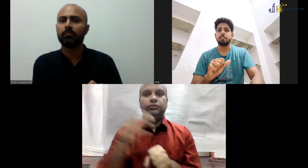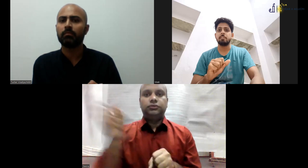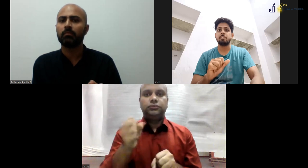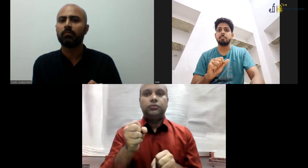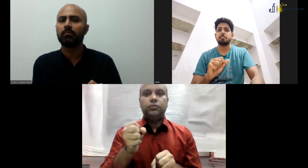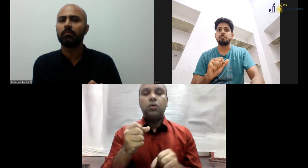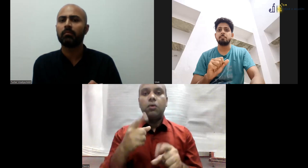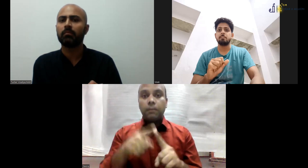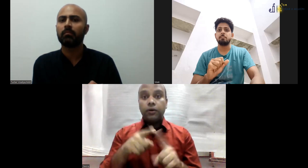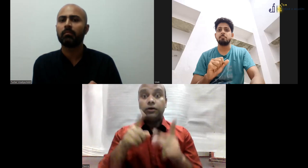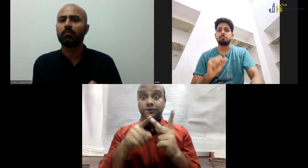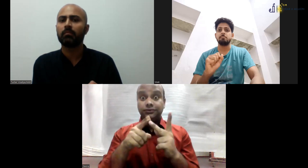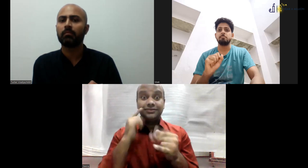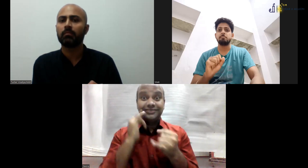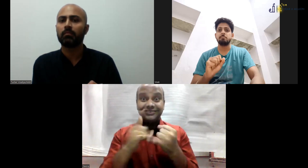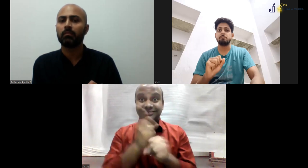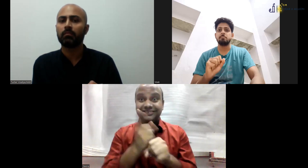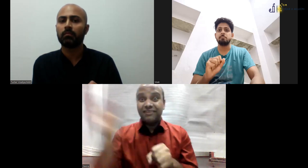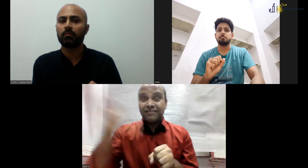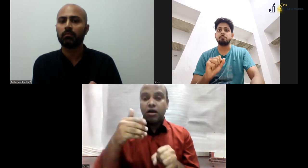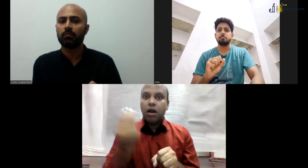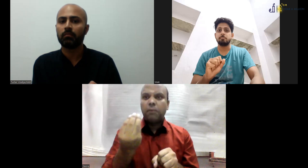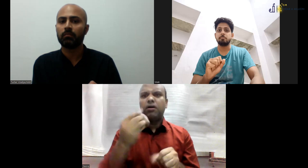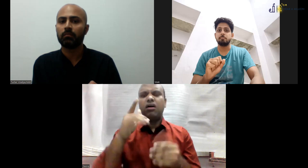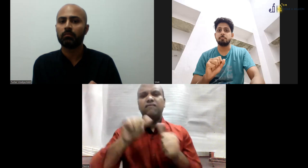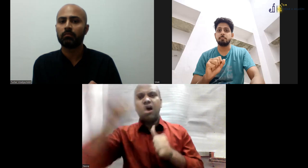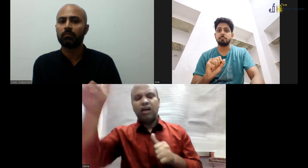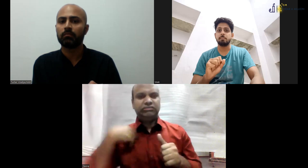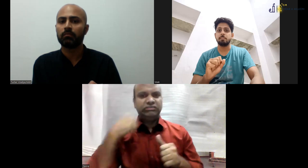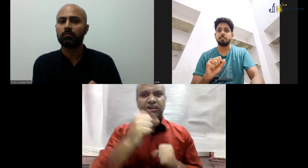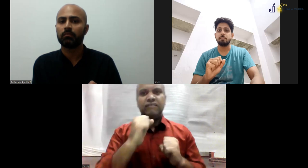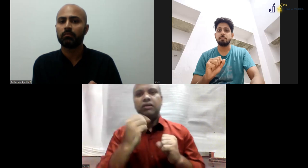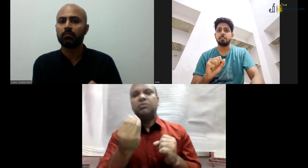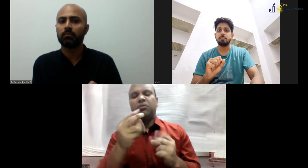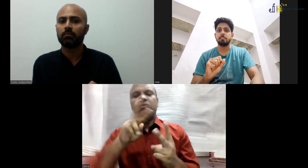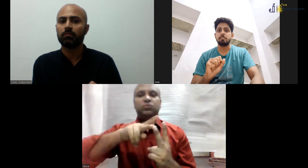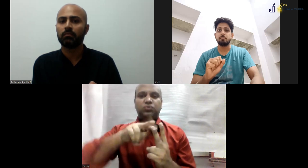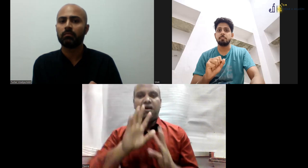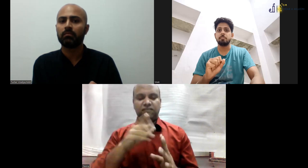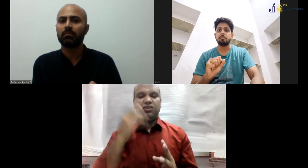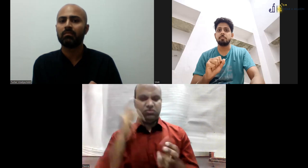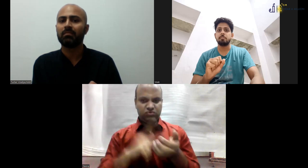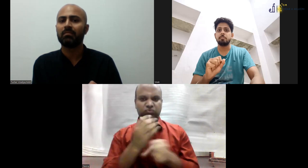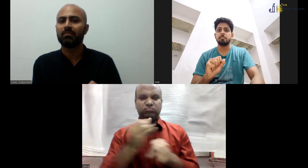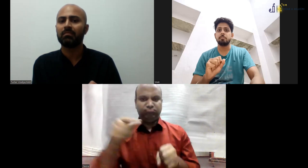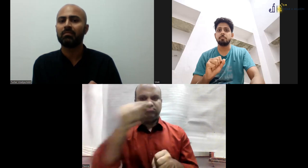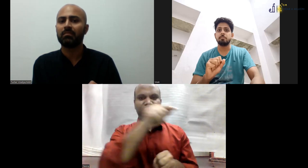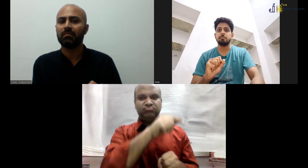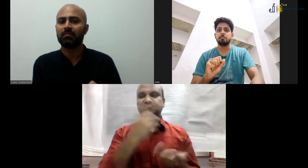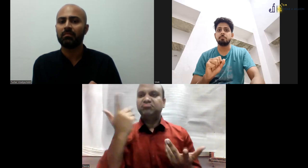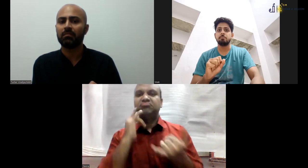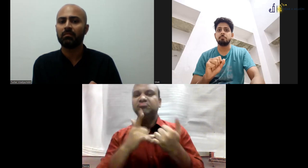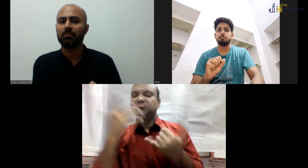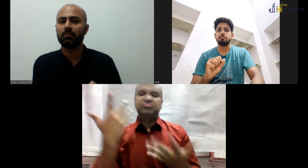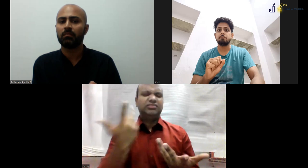policy and you say that this has to be mandated, this is required, then that change can come. the second teacher, second thing is that, you know, deaf teachers